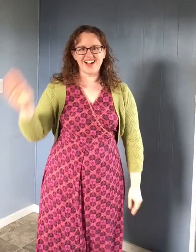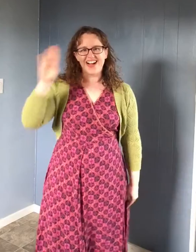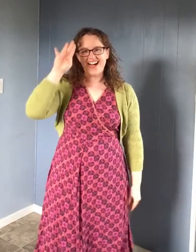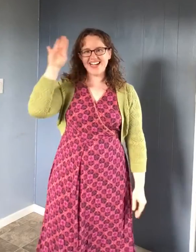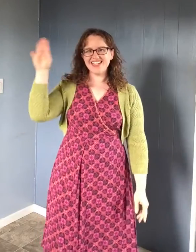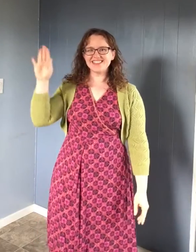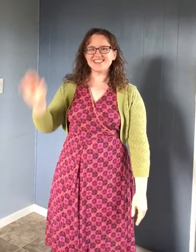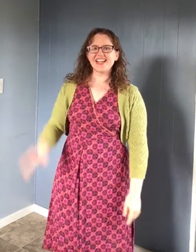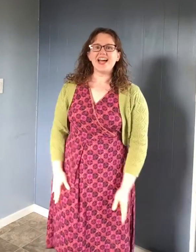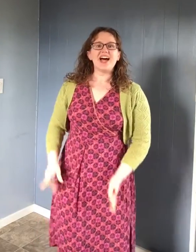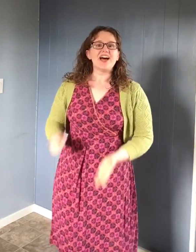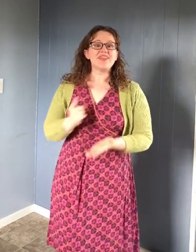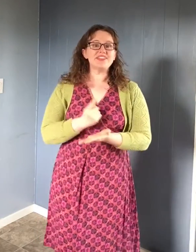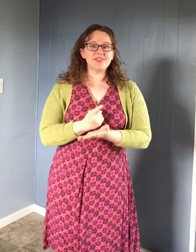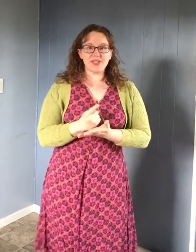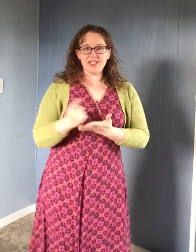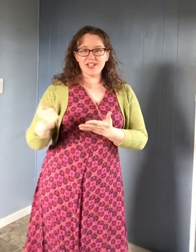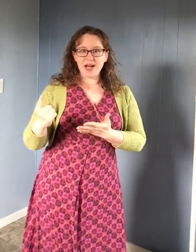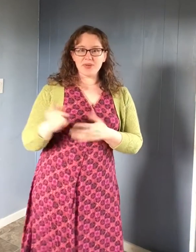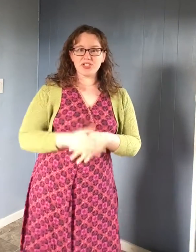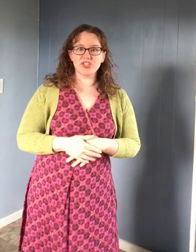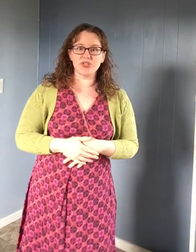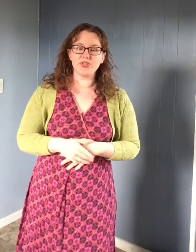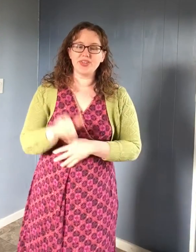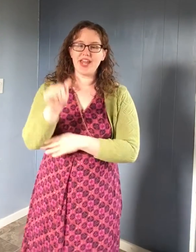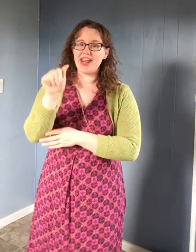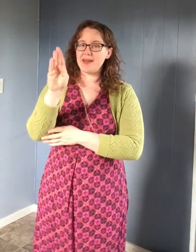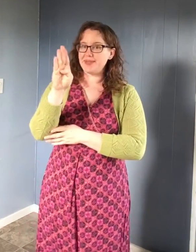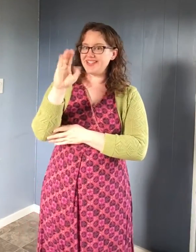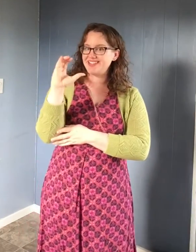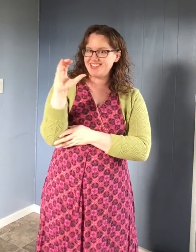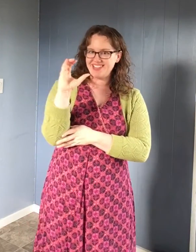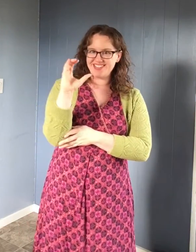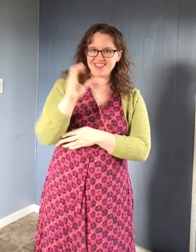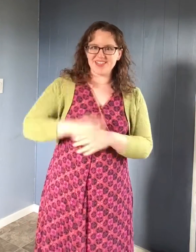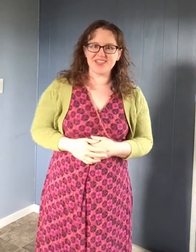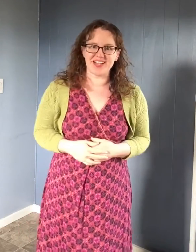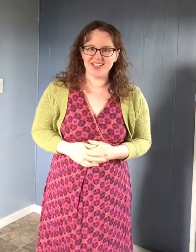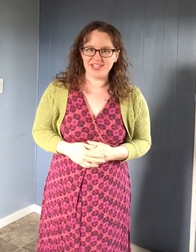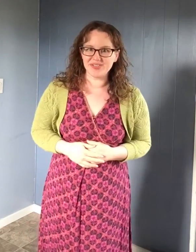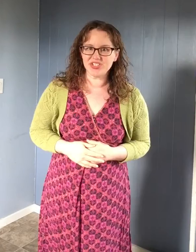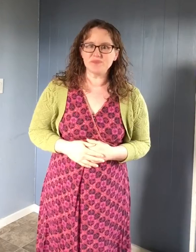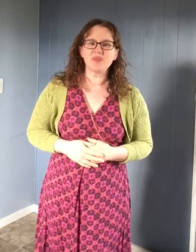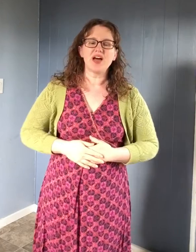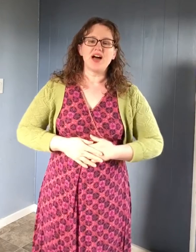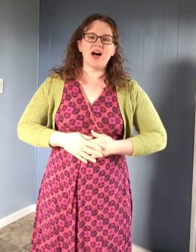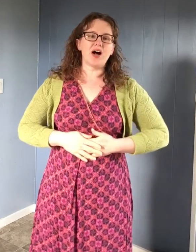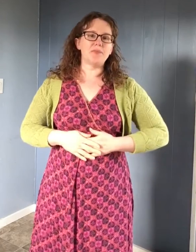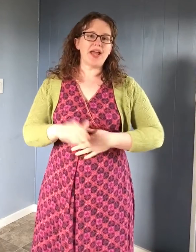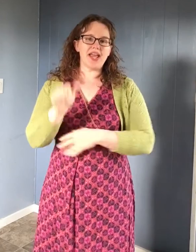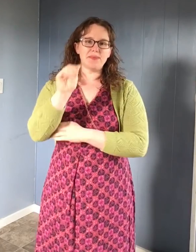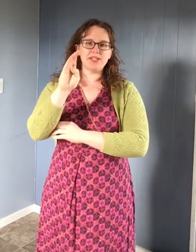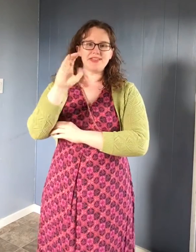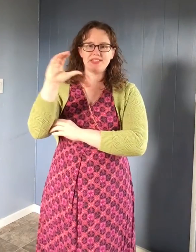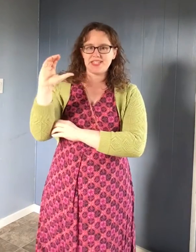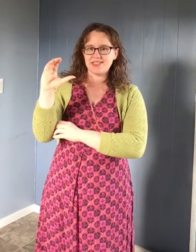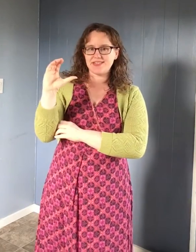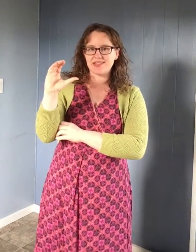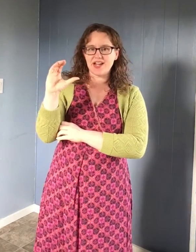Hi, this week I'm going to show you the ABCs of sign language. ABC is a sign